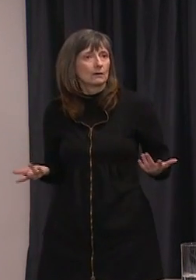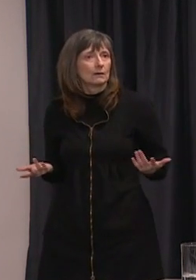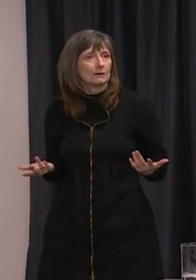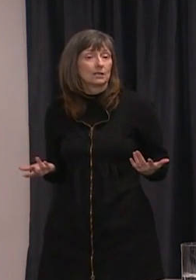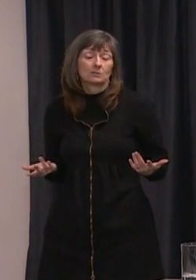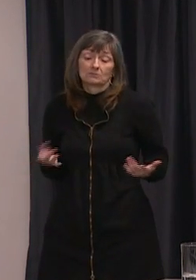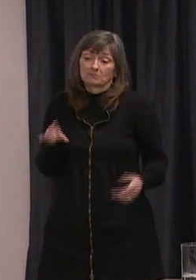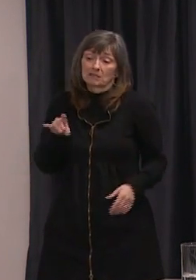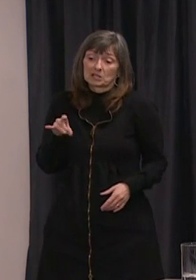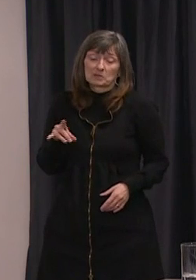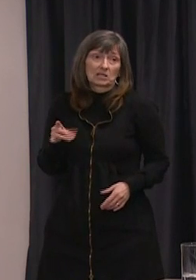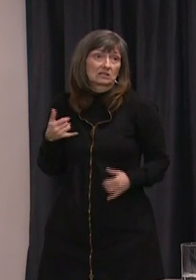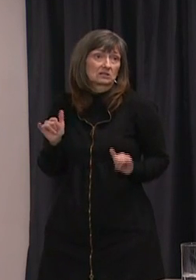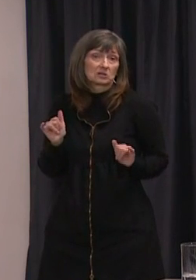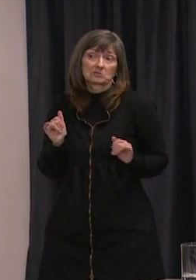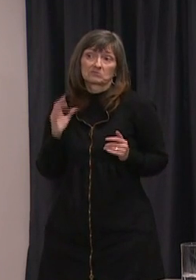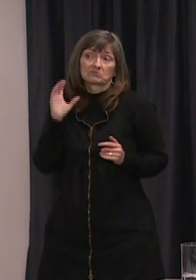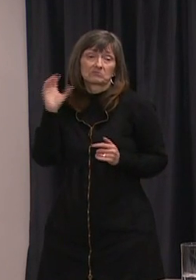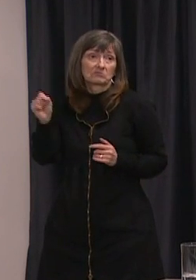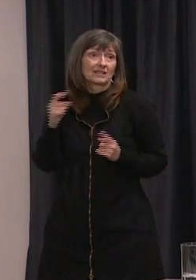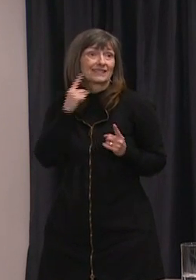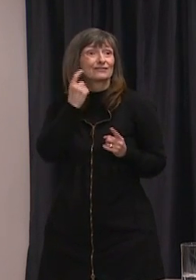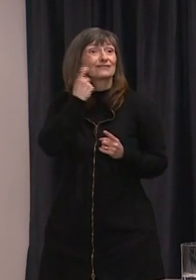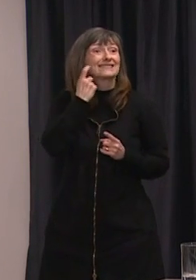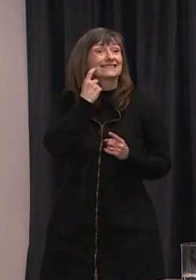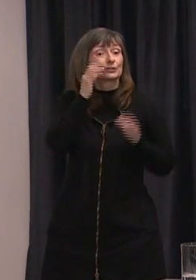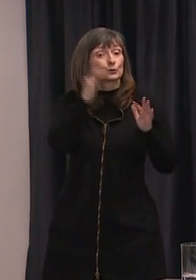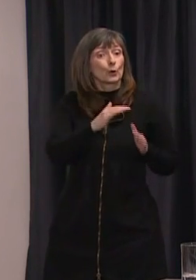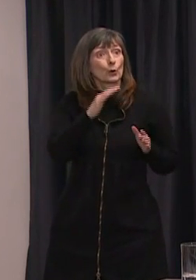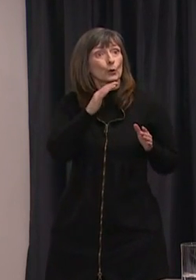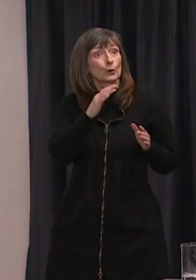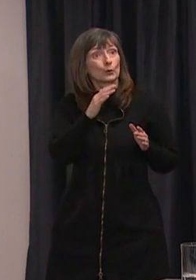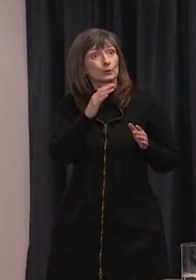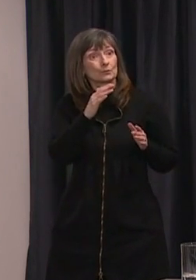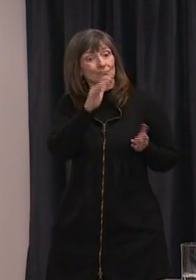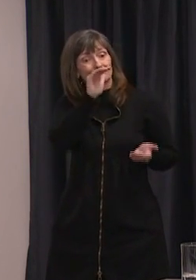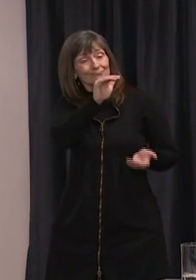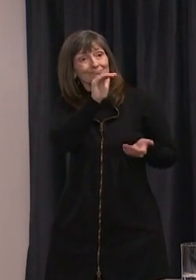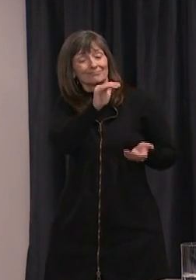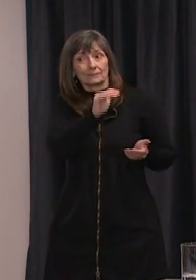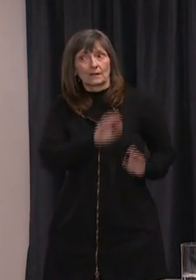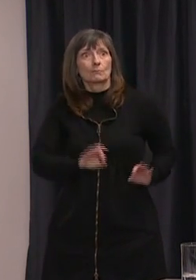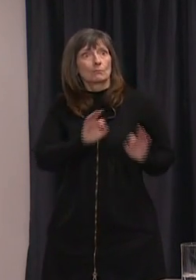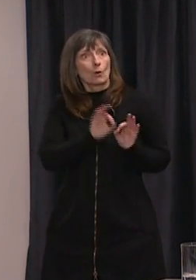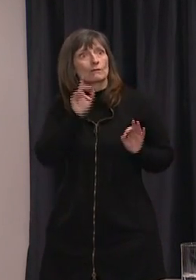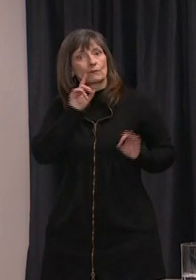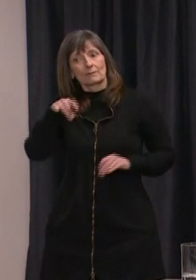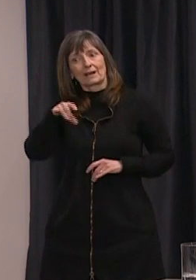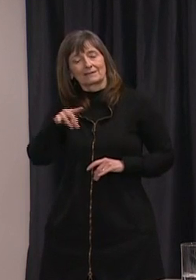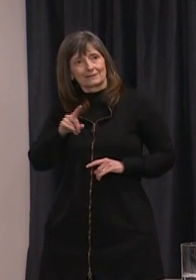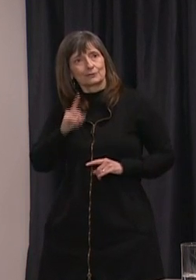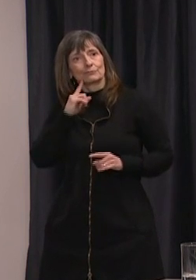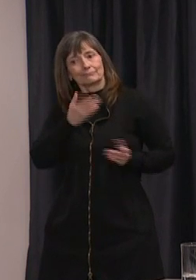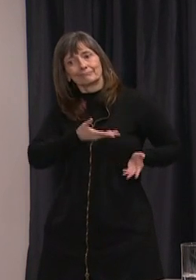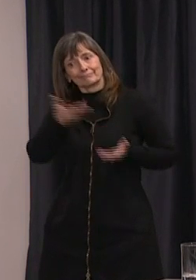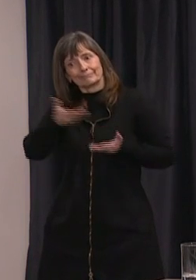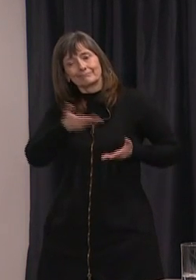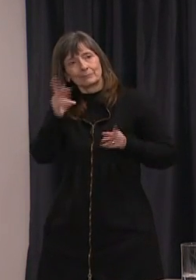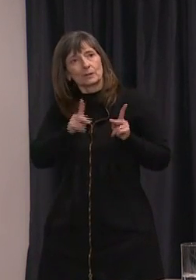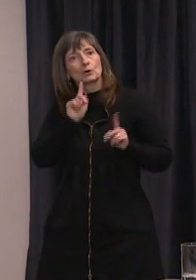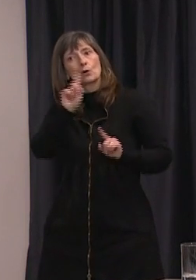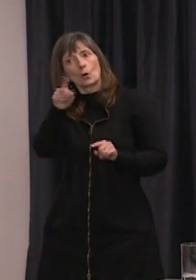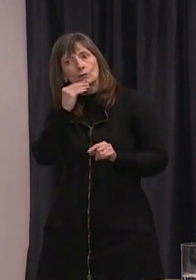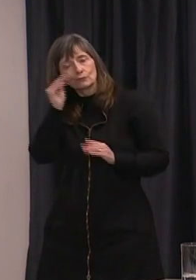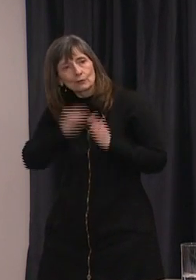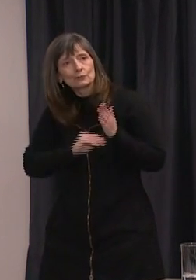and metrobus we saw in the storm event played a pivotal role in enabling that so i think you know whether and